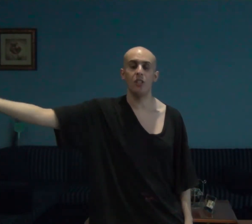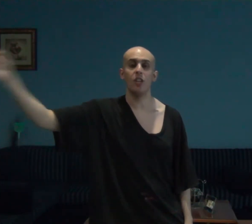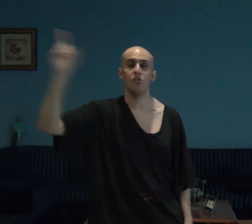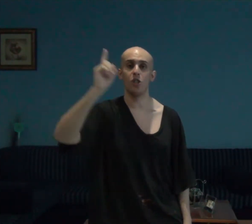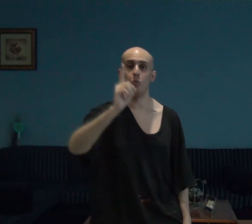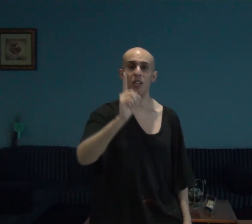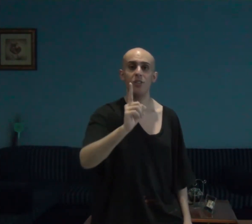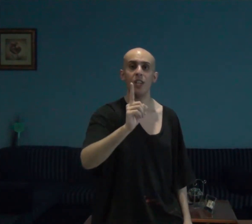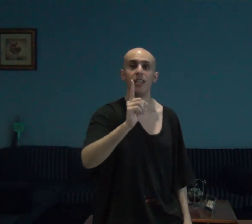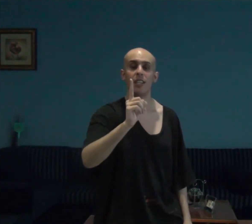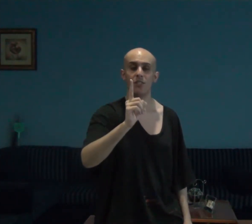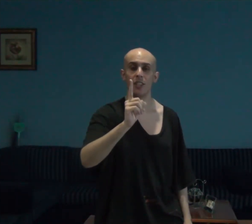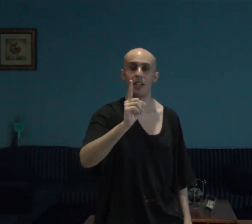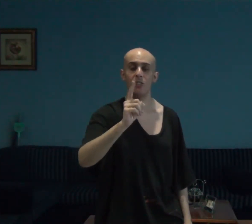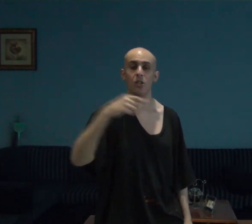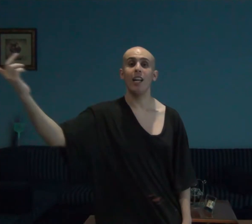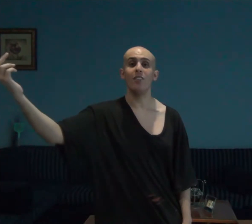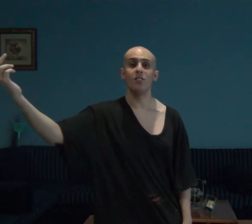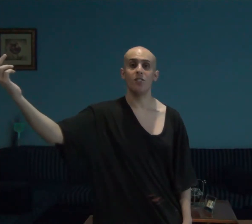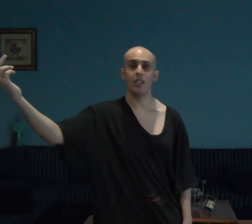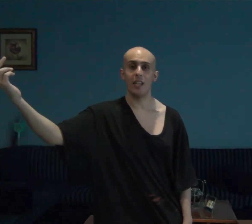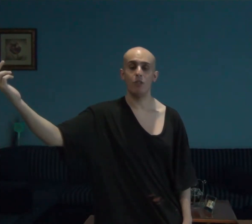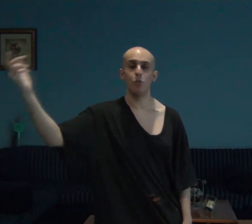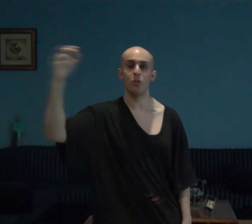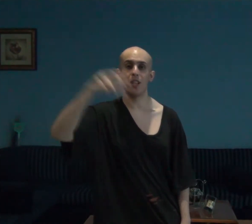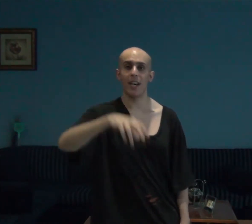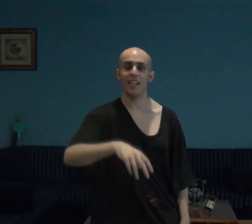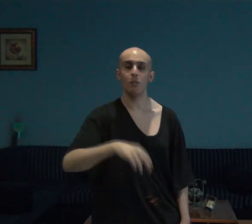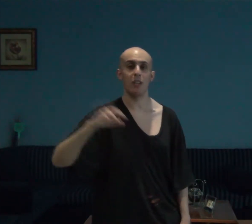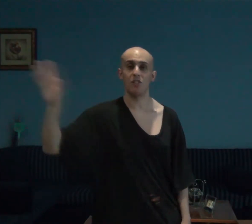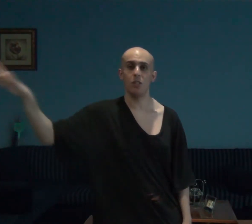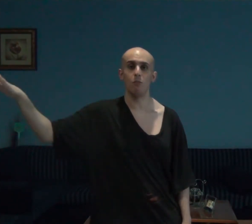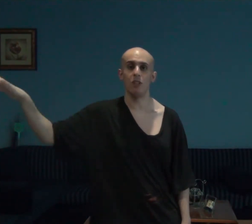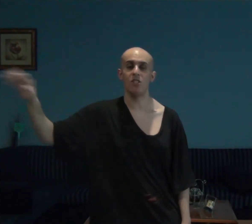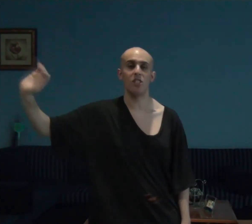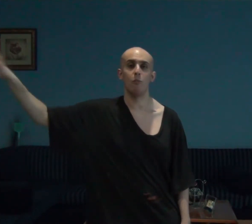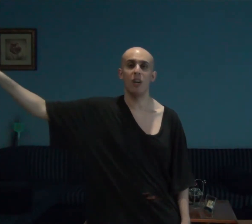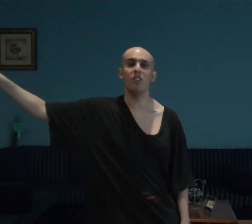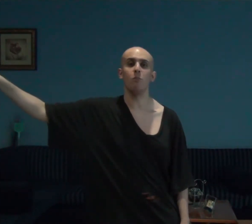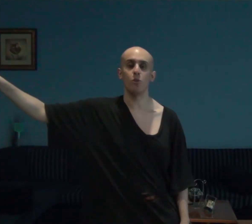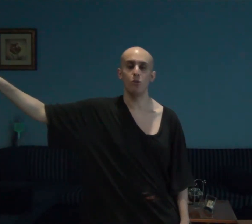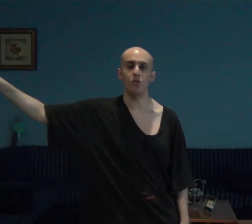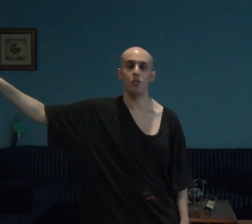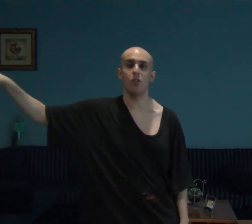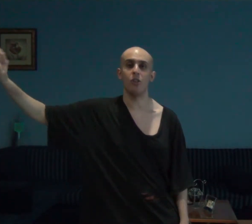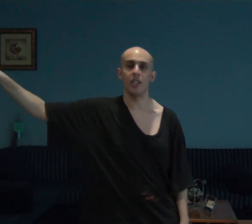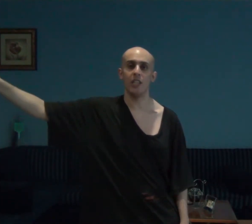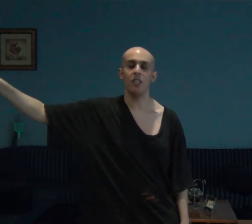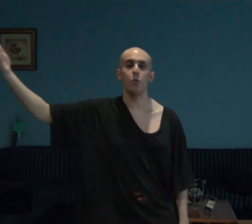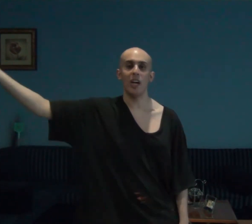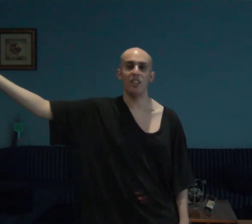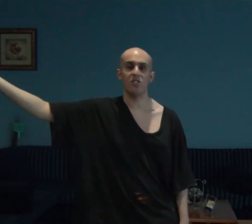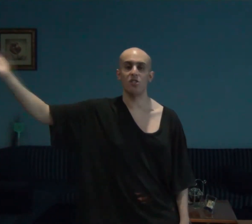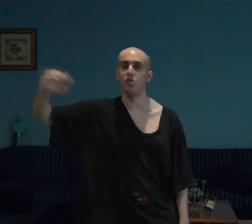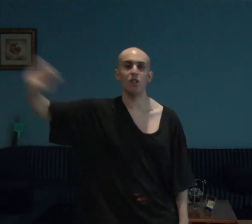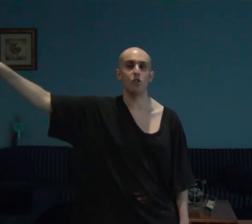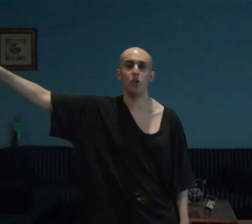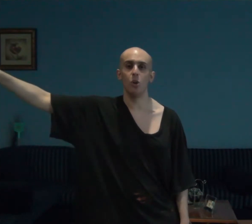until one day guys and gals alice's account was hacked by someone some random user online who alice does not know